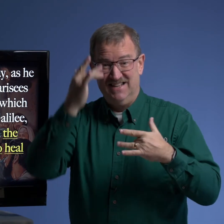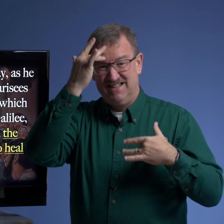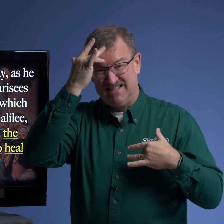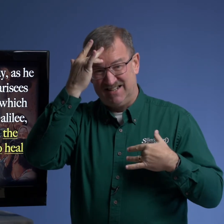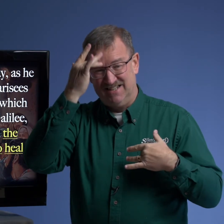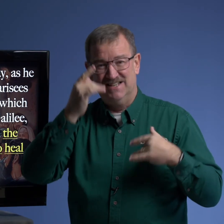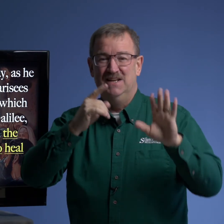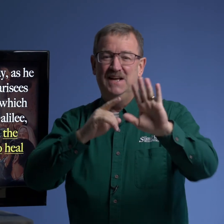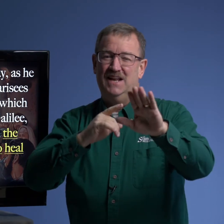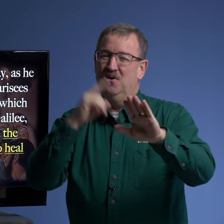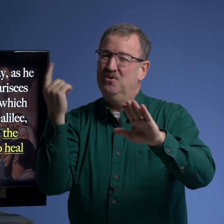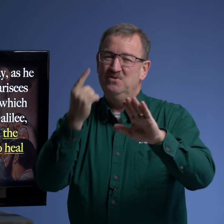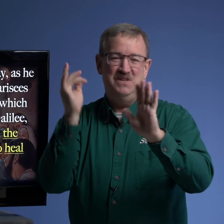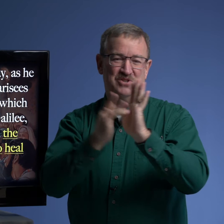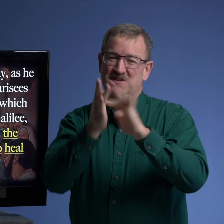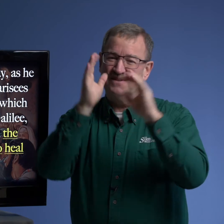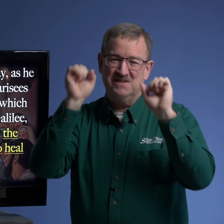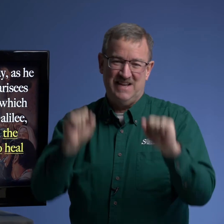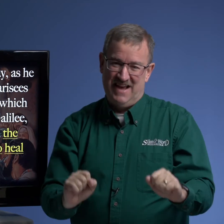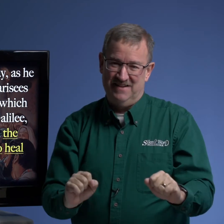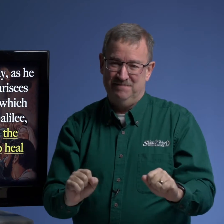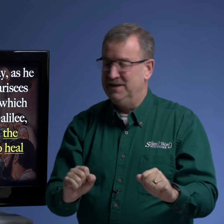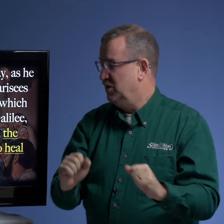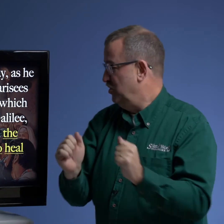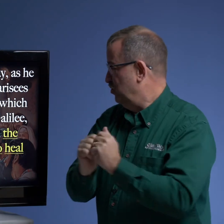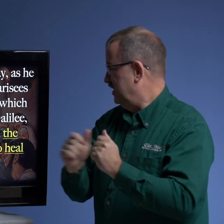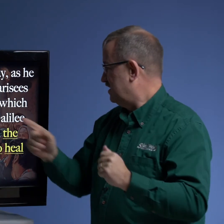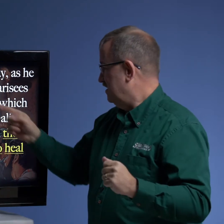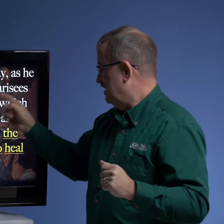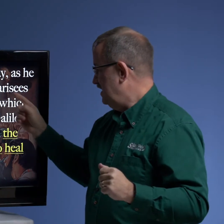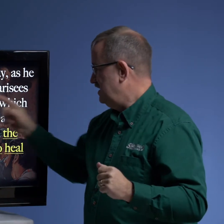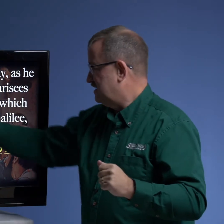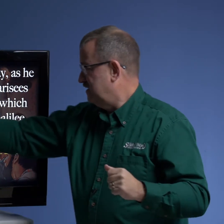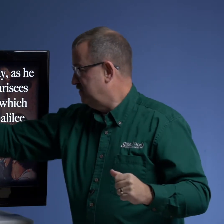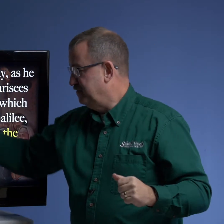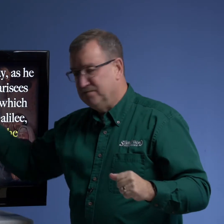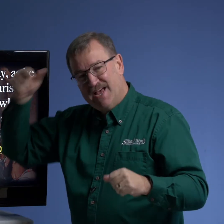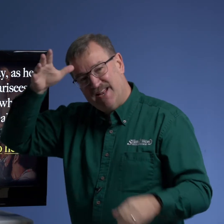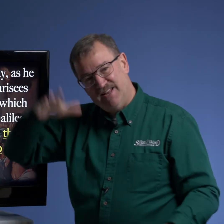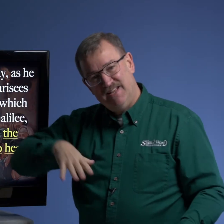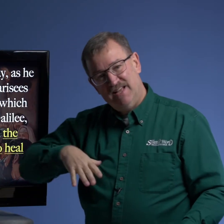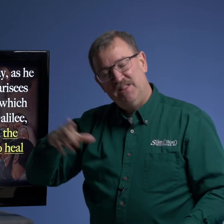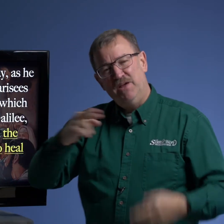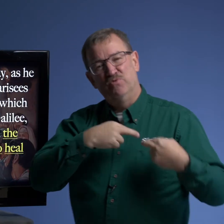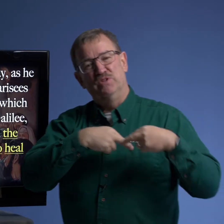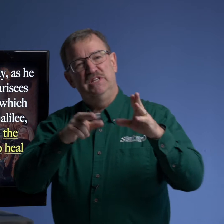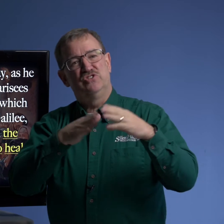sickness and only jesus can with these men they were religious